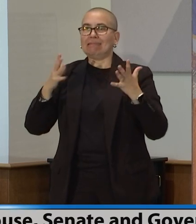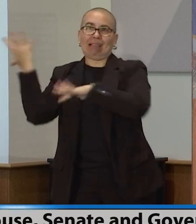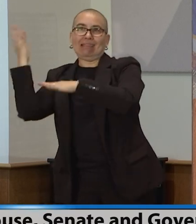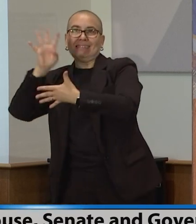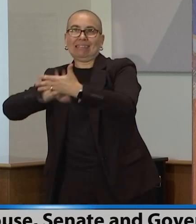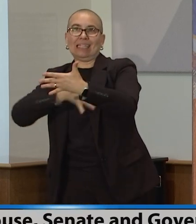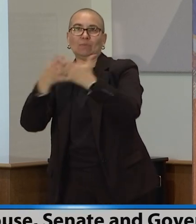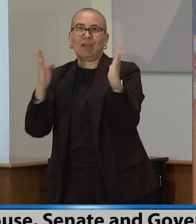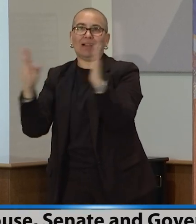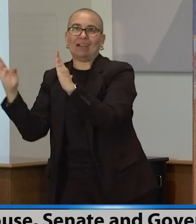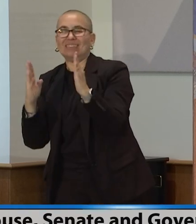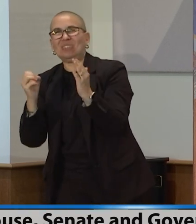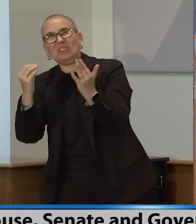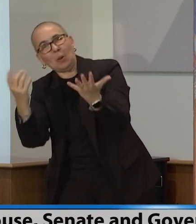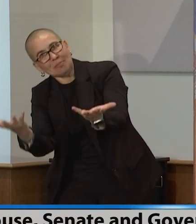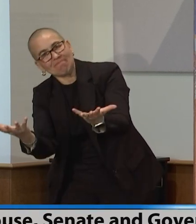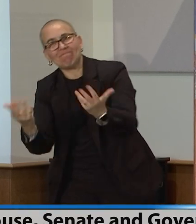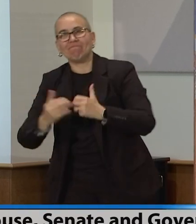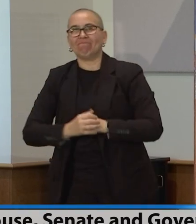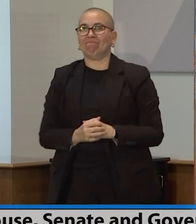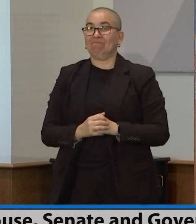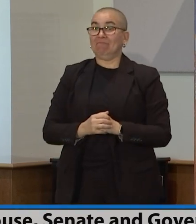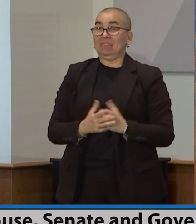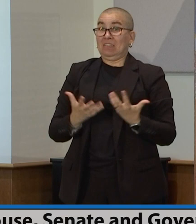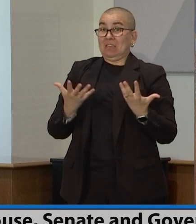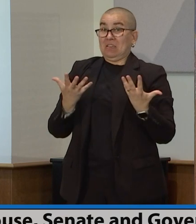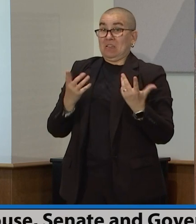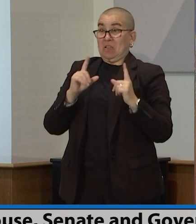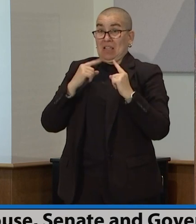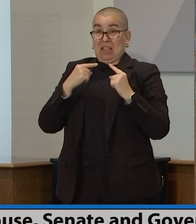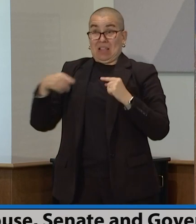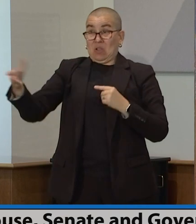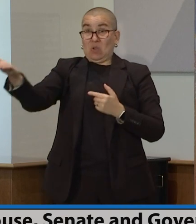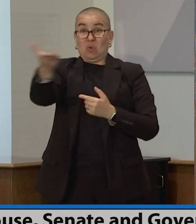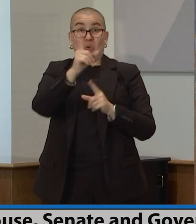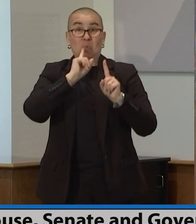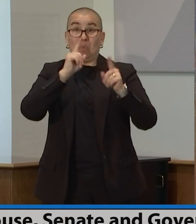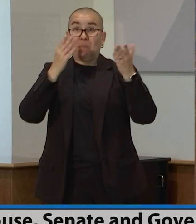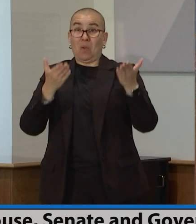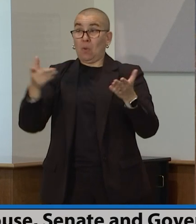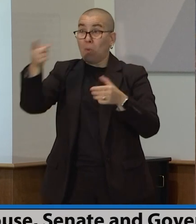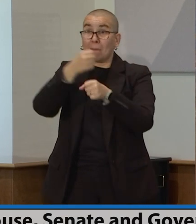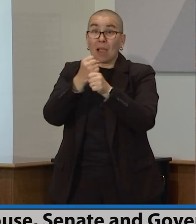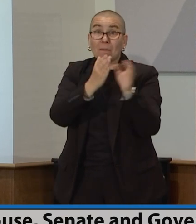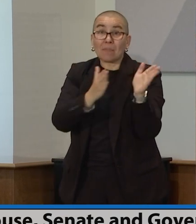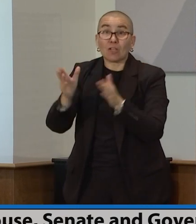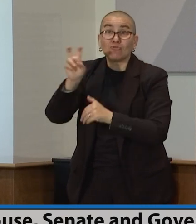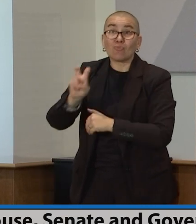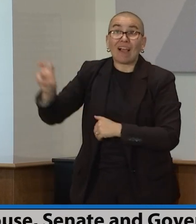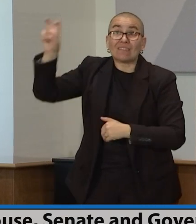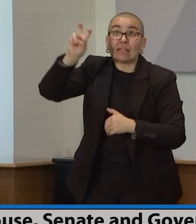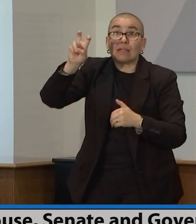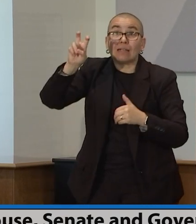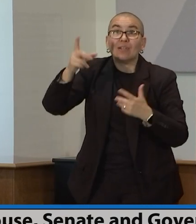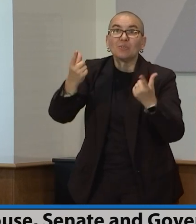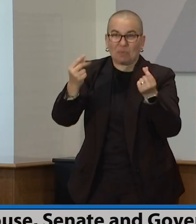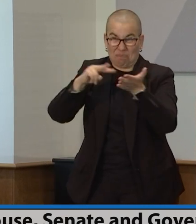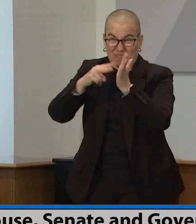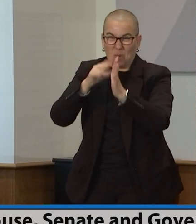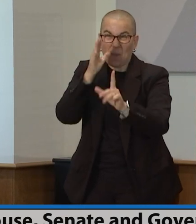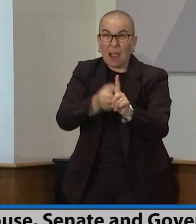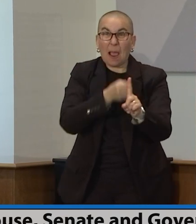Are there any reporters that have made travel plans because they're less experienced? We don't want anybody to miss a booked